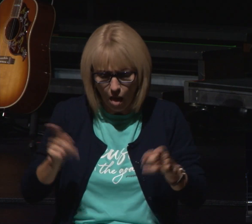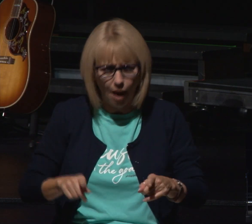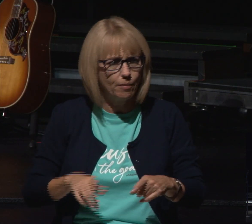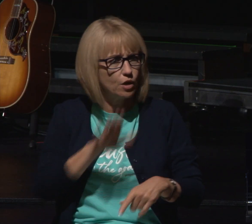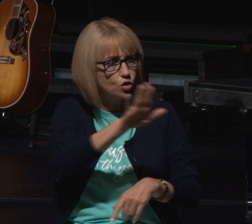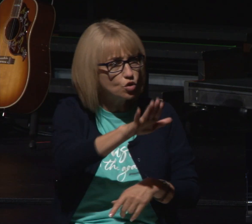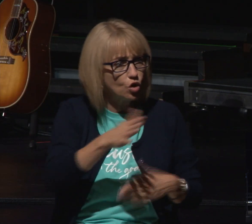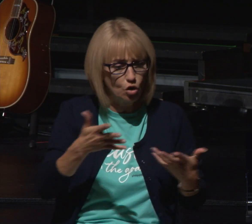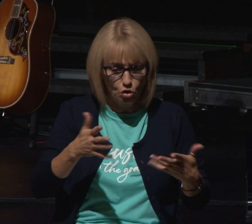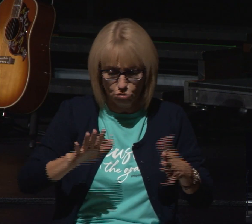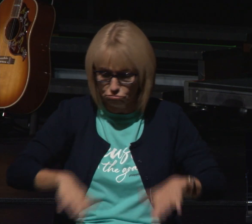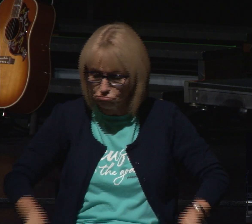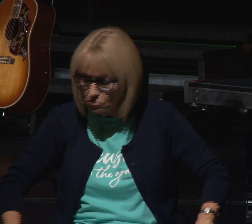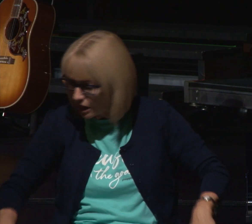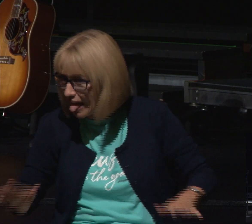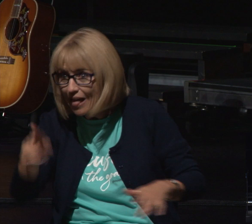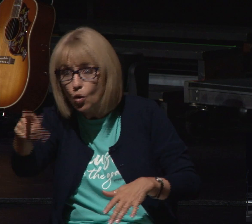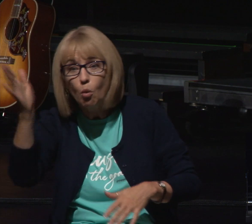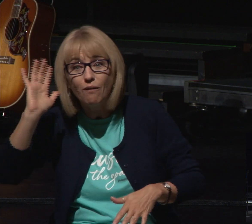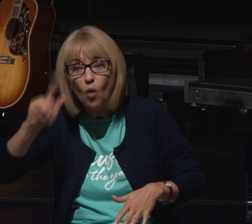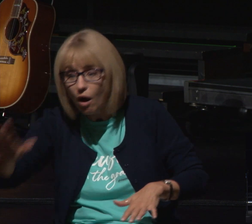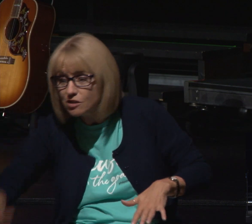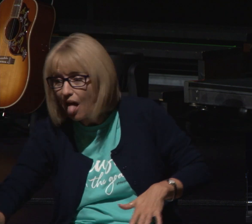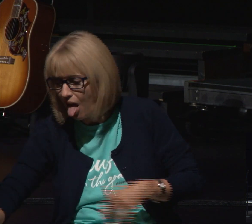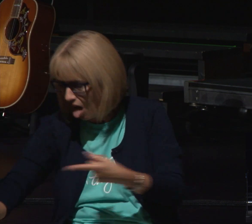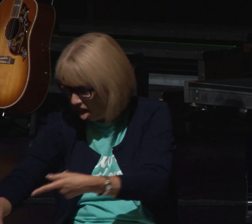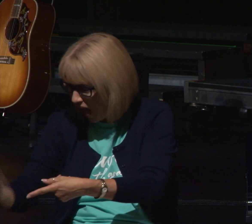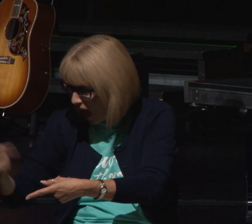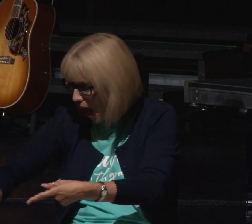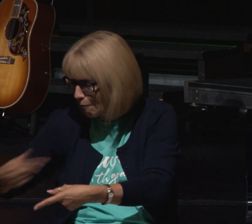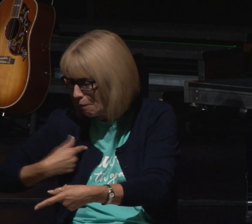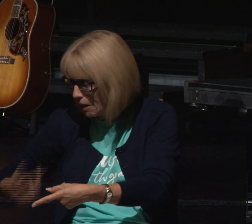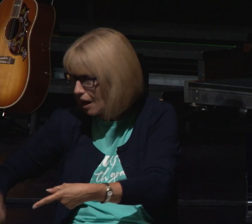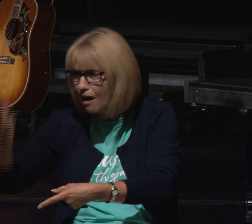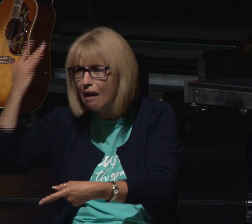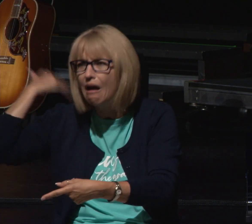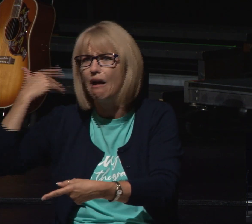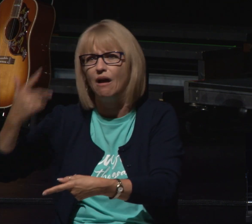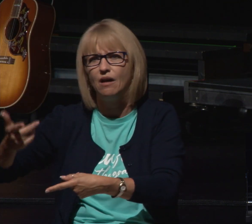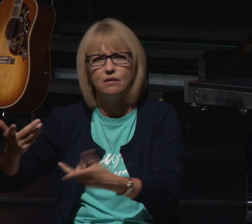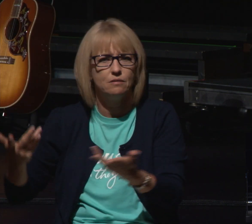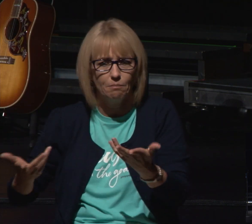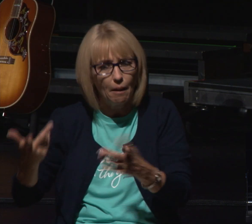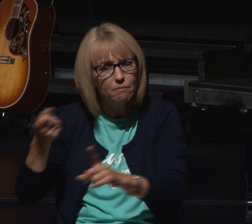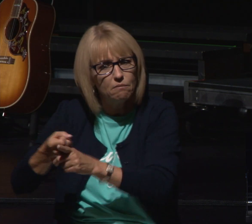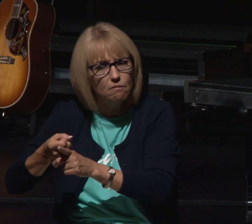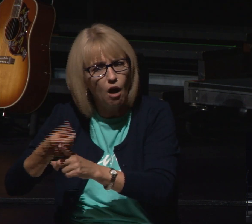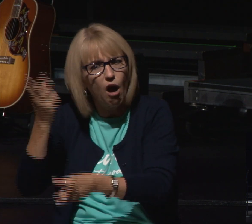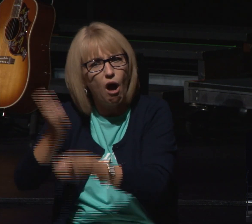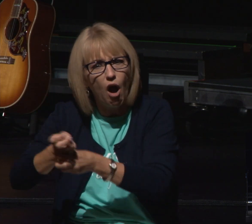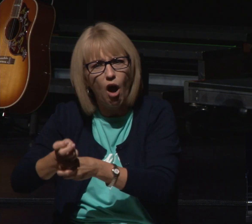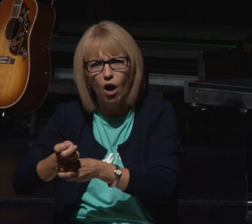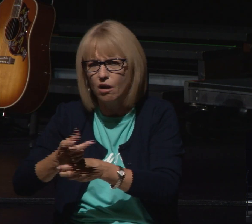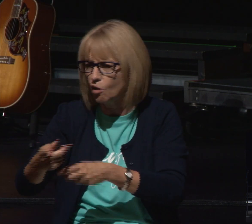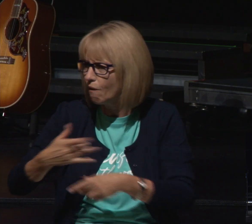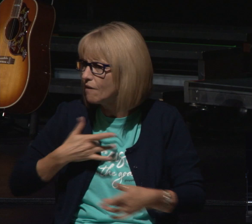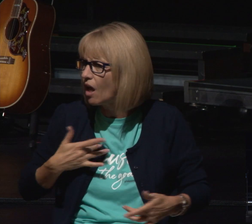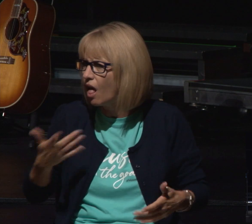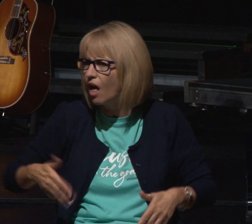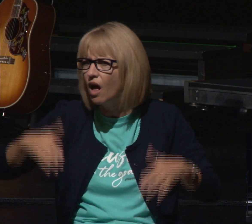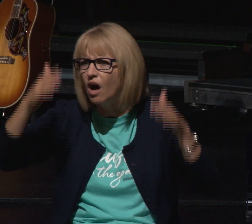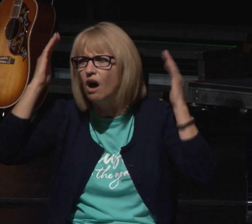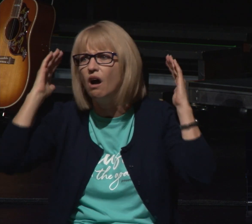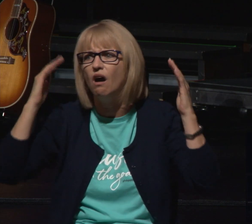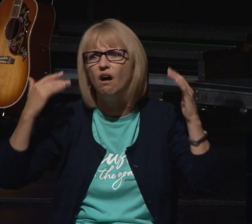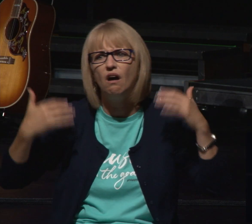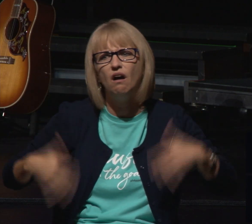maybe it's something from your adulthood the thing that came in and hit you hard the opposition there and it's just overwhelming to